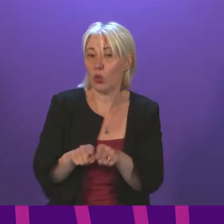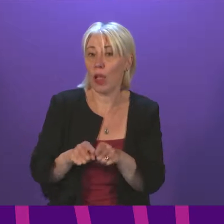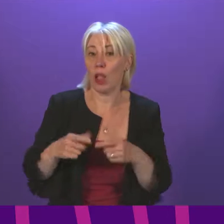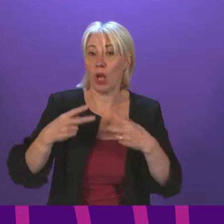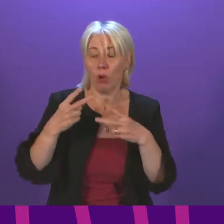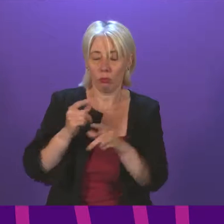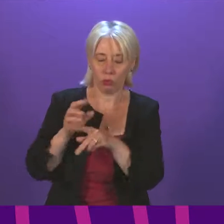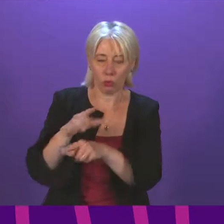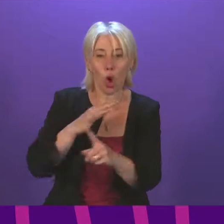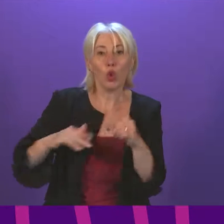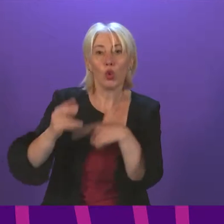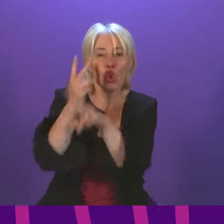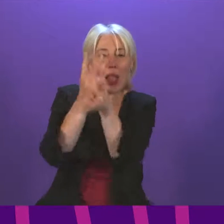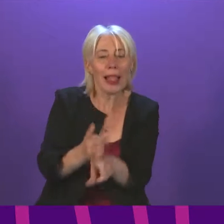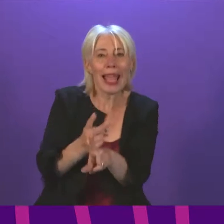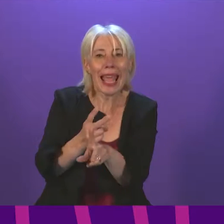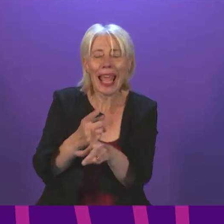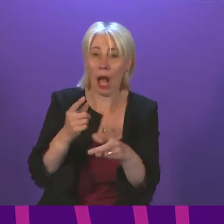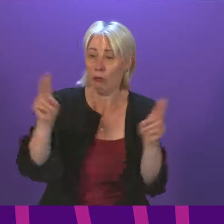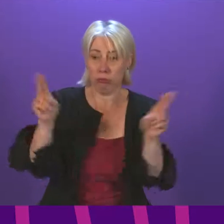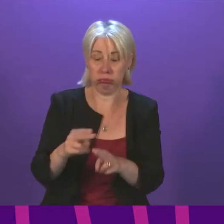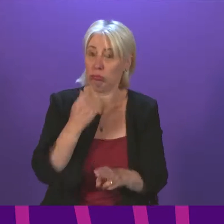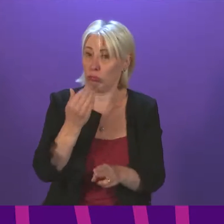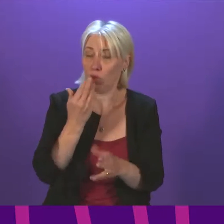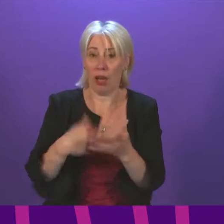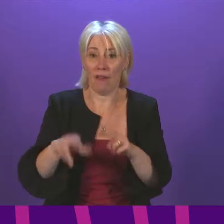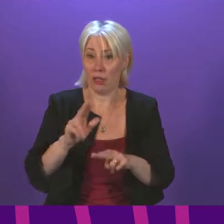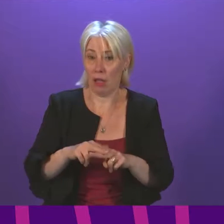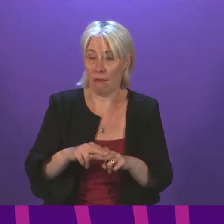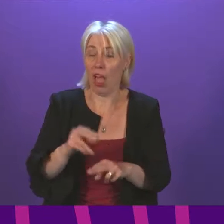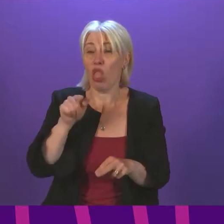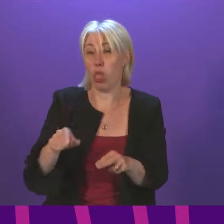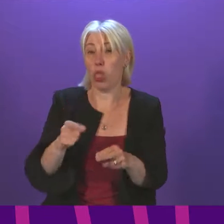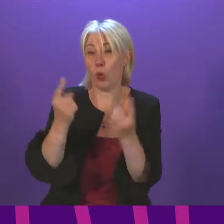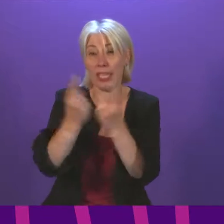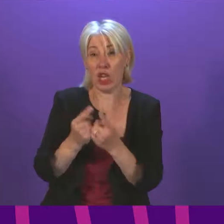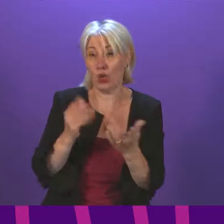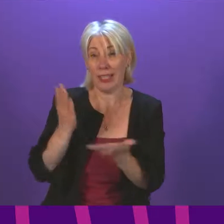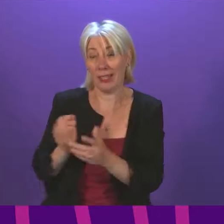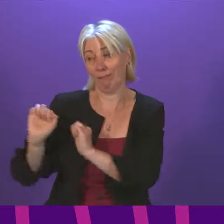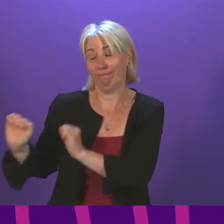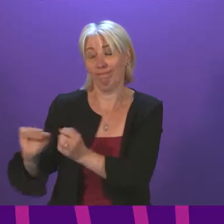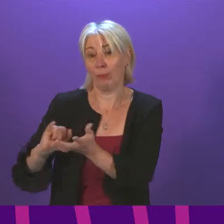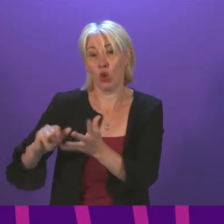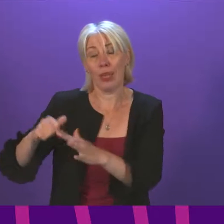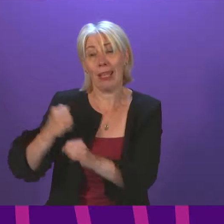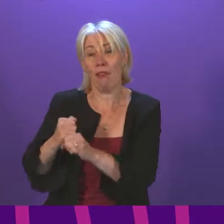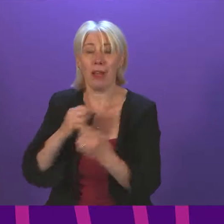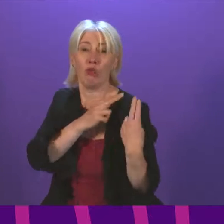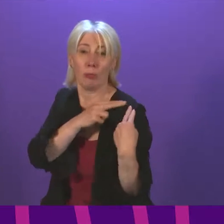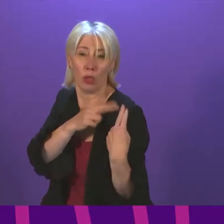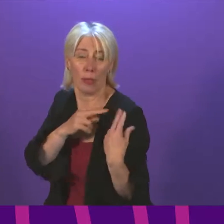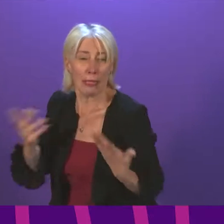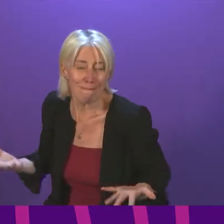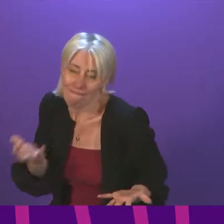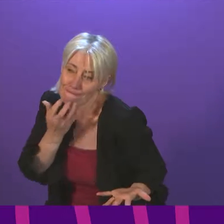critically short of staff. While migration powers are still reserved to Westminster, can the Cabinet Secretary outline what urgent action needs